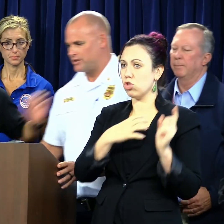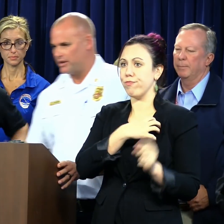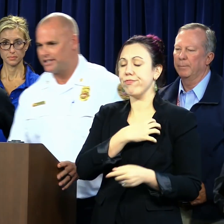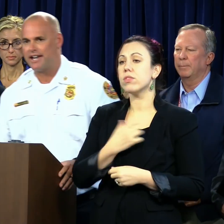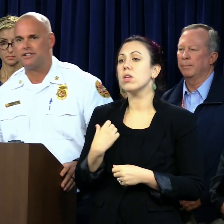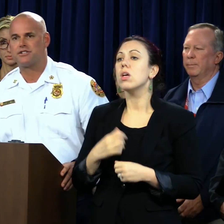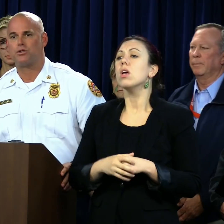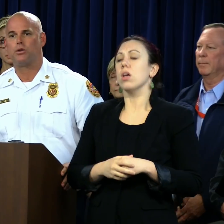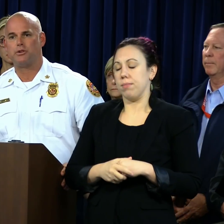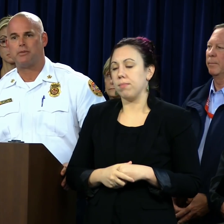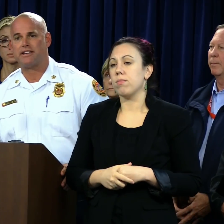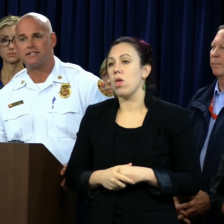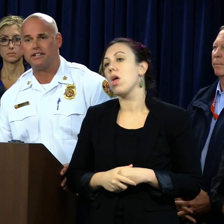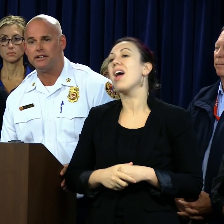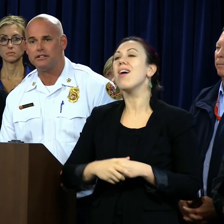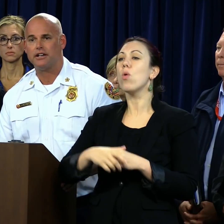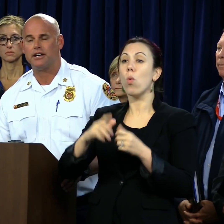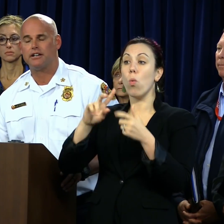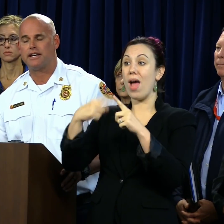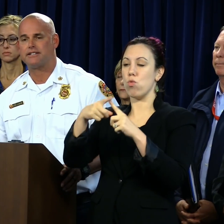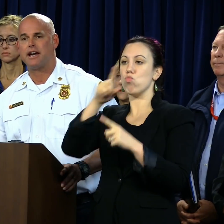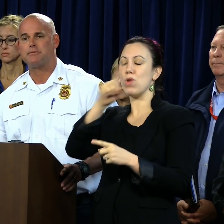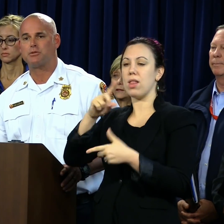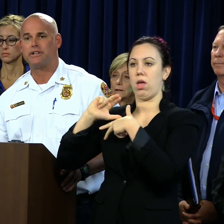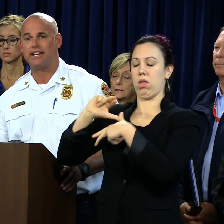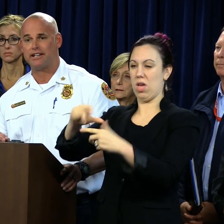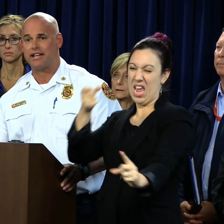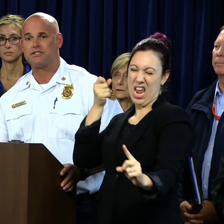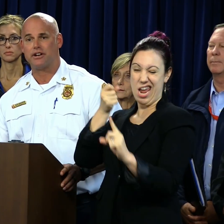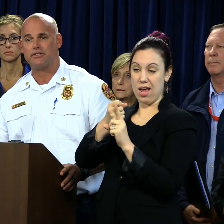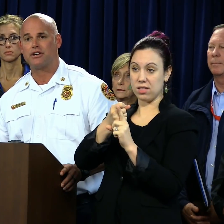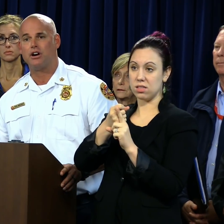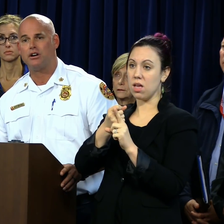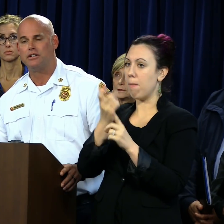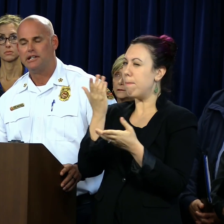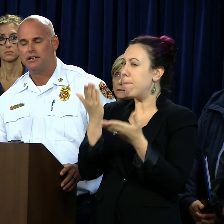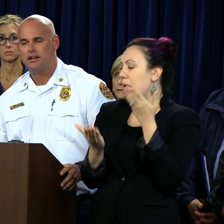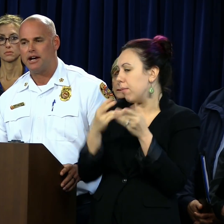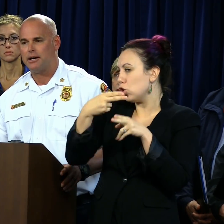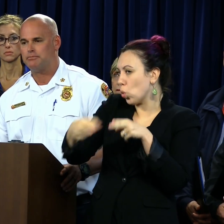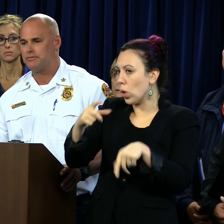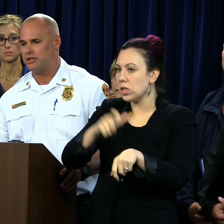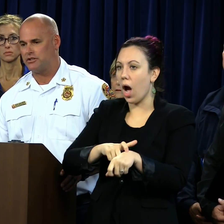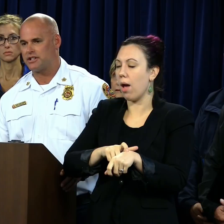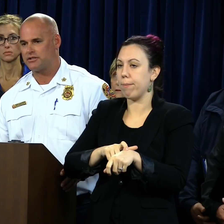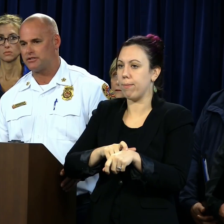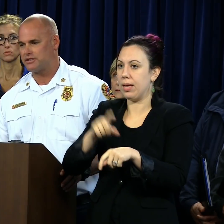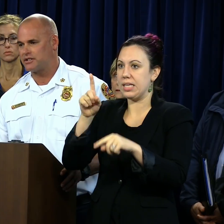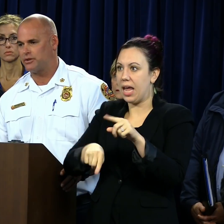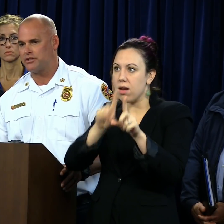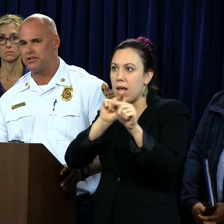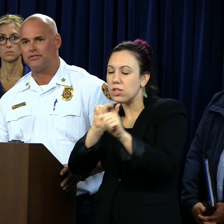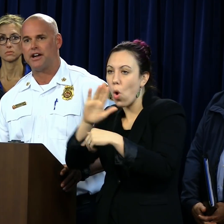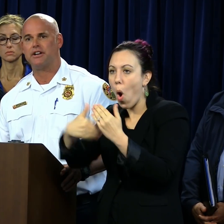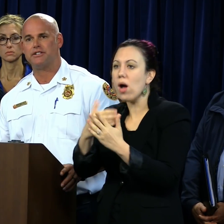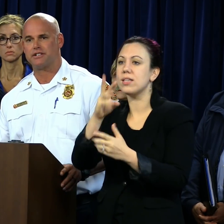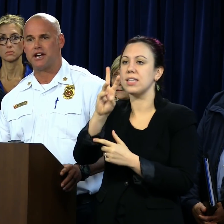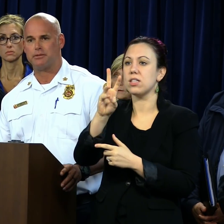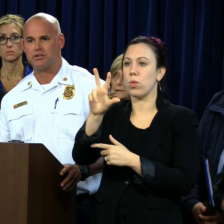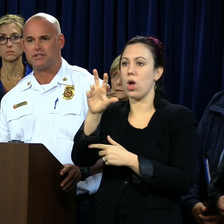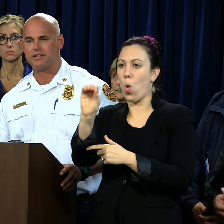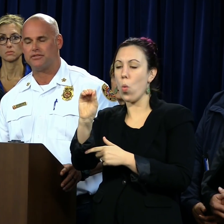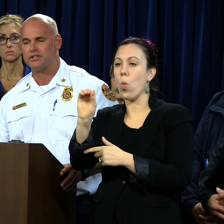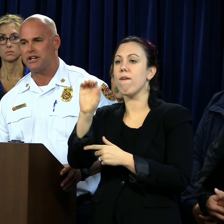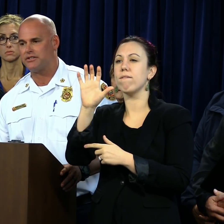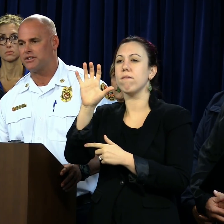So, sure, at the height of the storm, you may see at times when we can't answer every call, you know, 630-0500